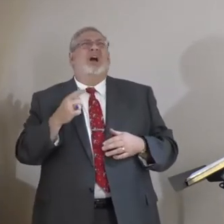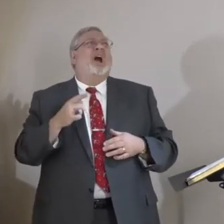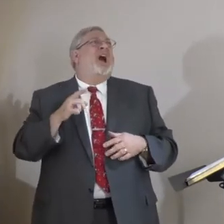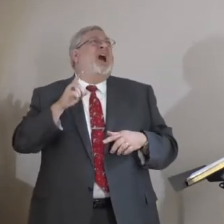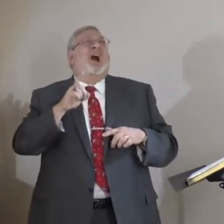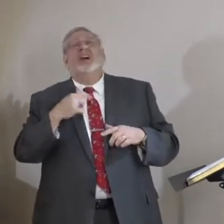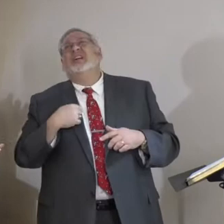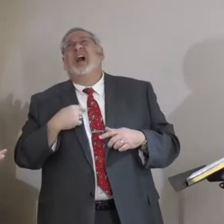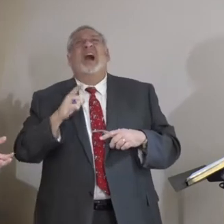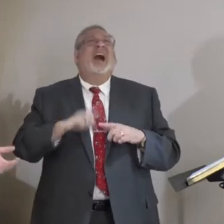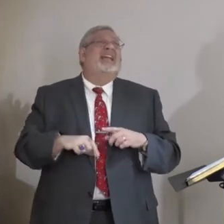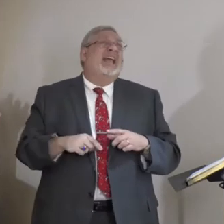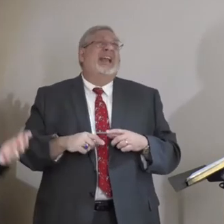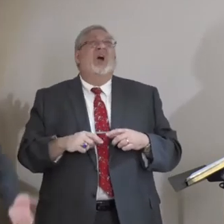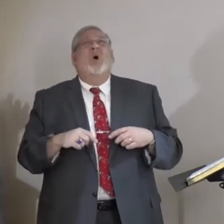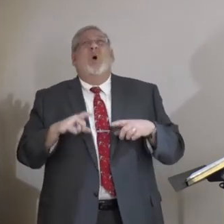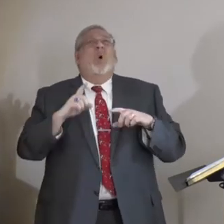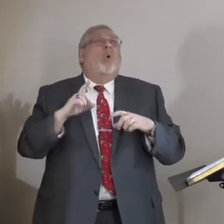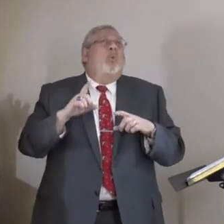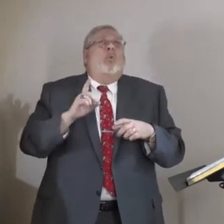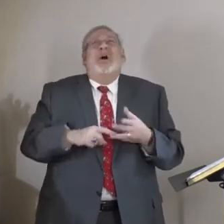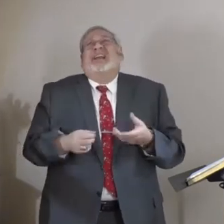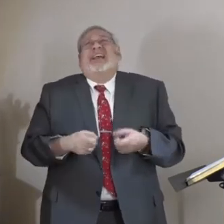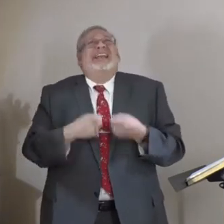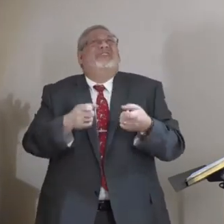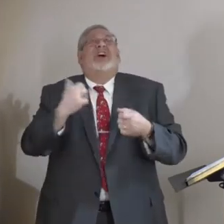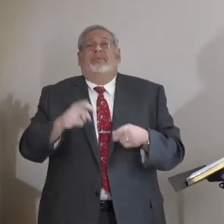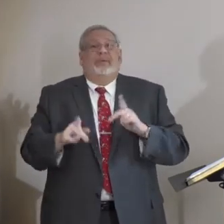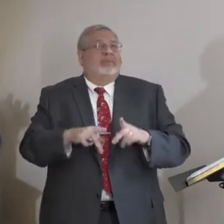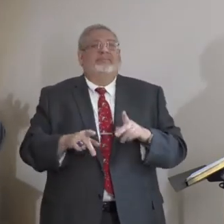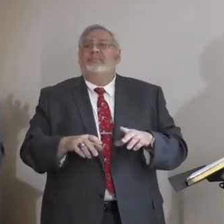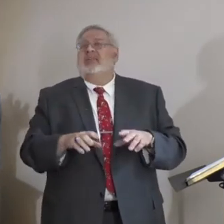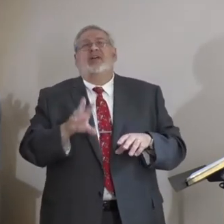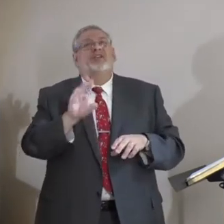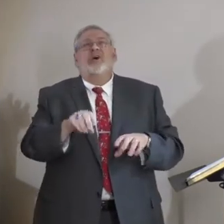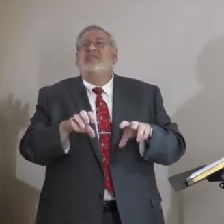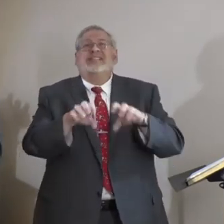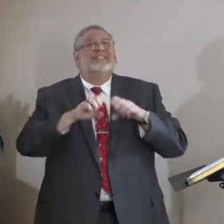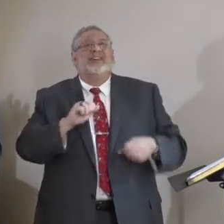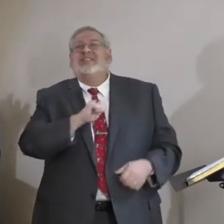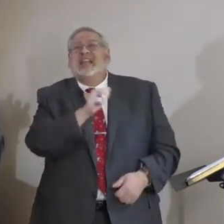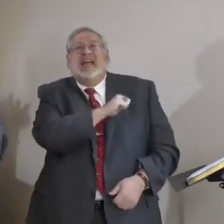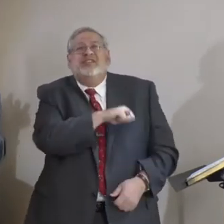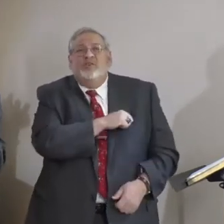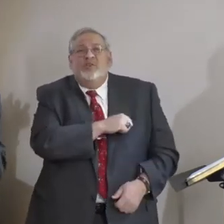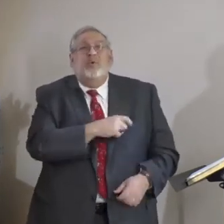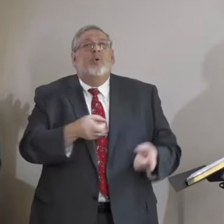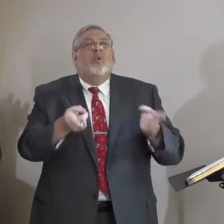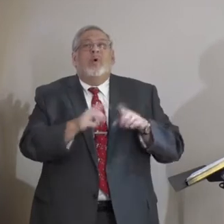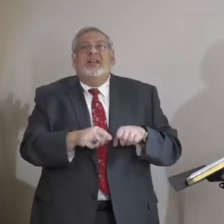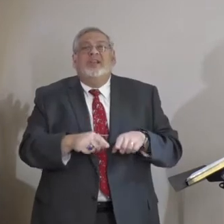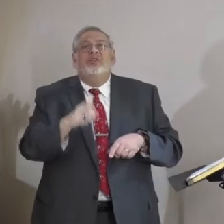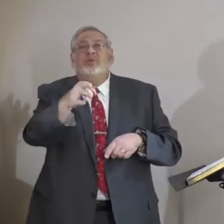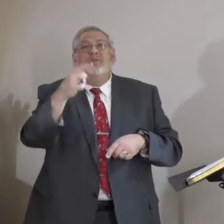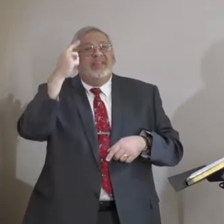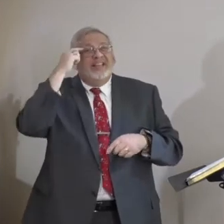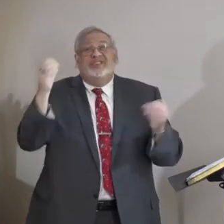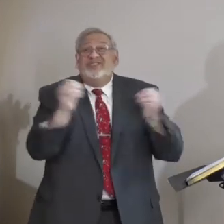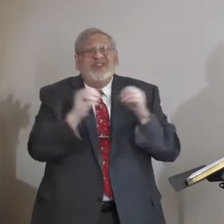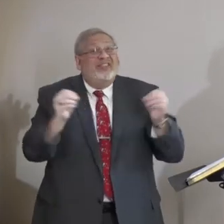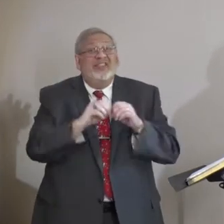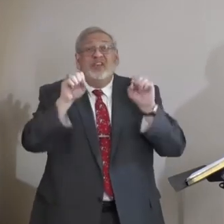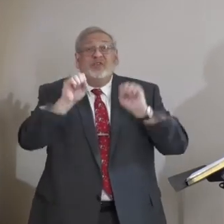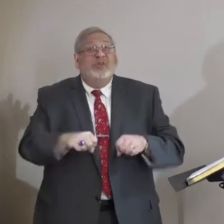I can't. What can I do to others? There's nothing I can do to others. Listen, that is a selfish attitude when you think there's nothing that you can